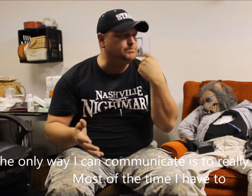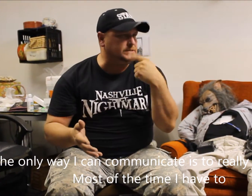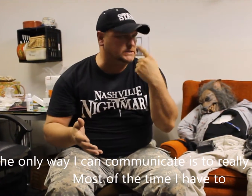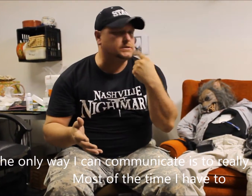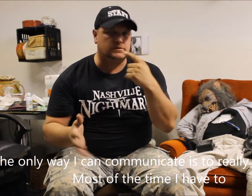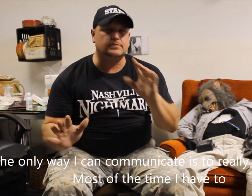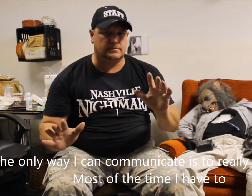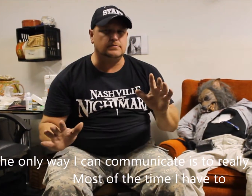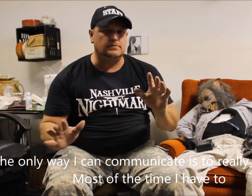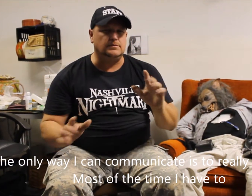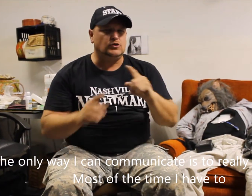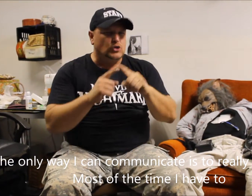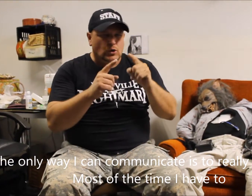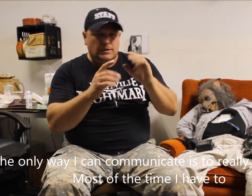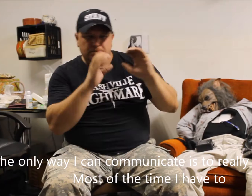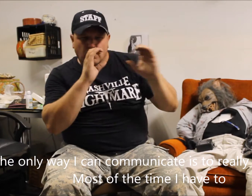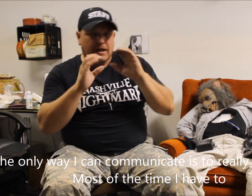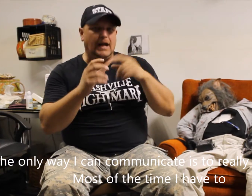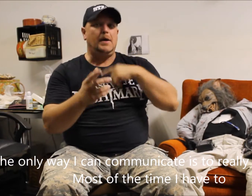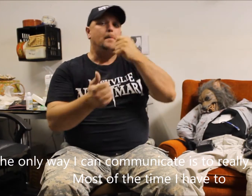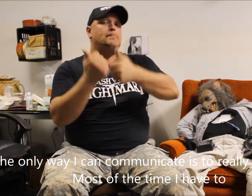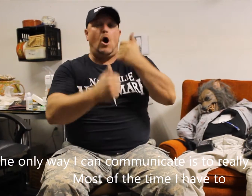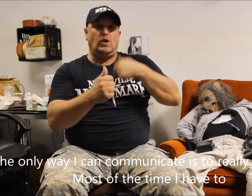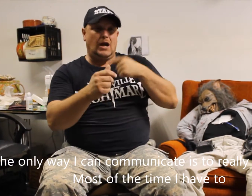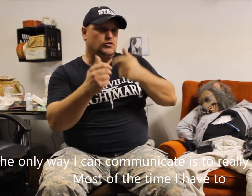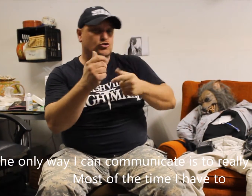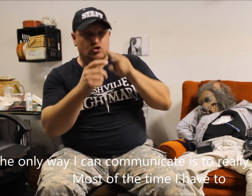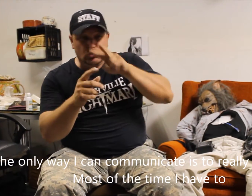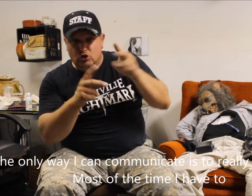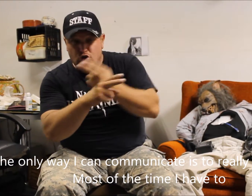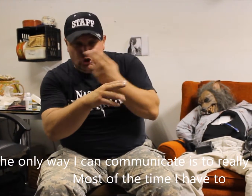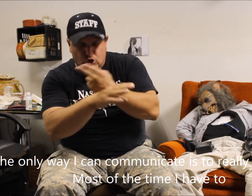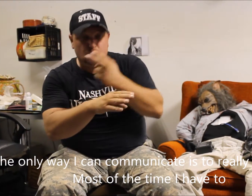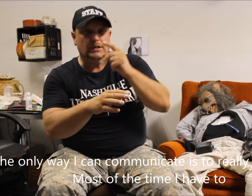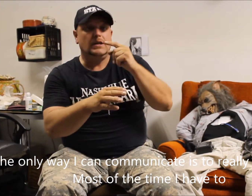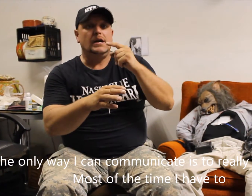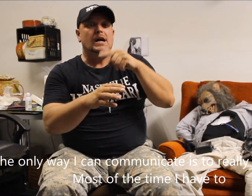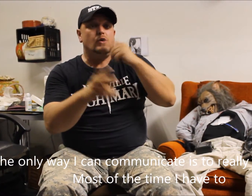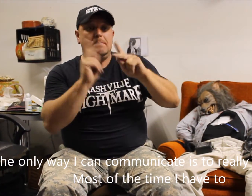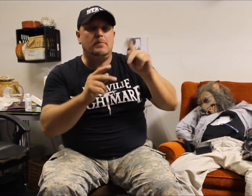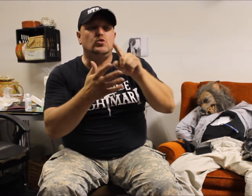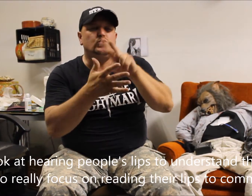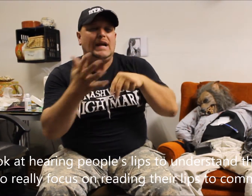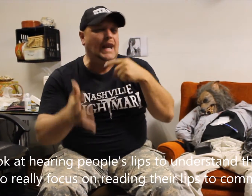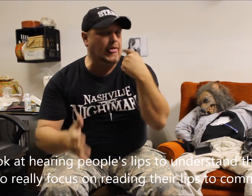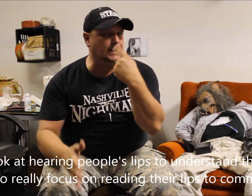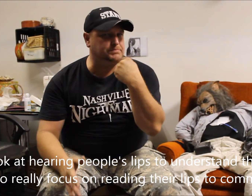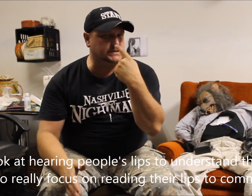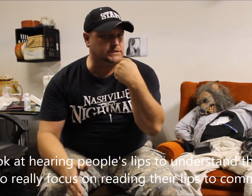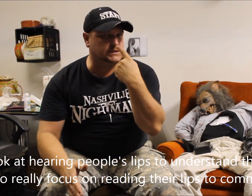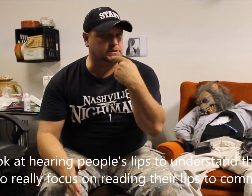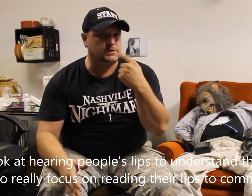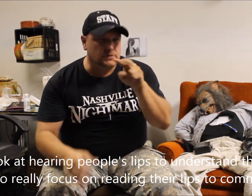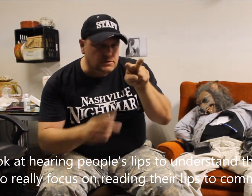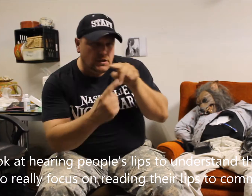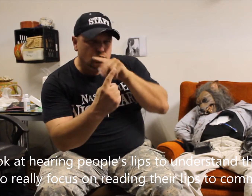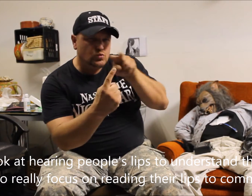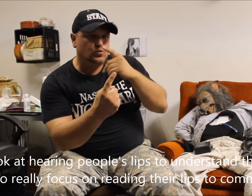The only way I can communicate is to really read lips. Most of the time I have to look at hearing people's lips to